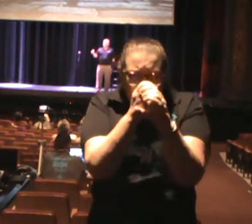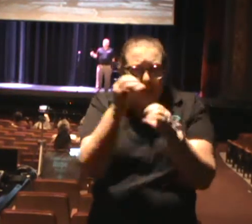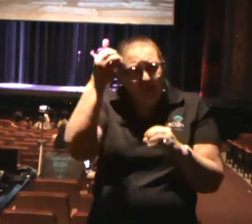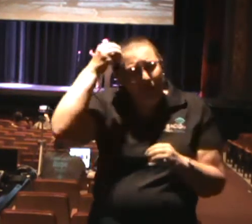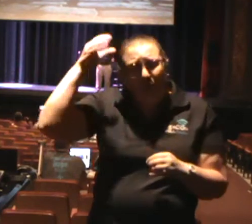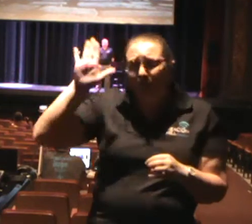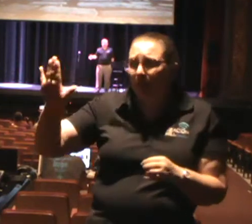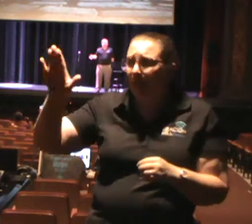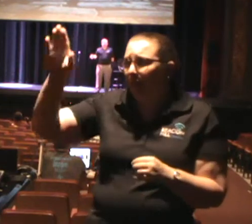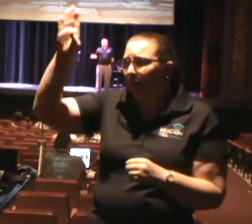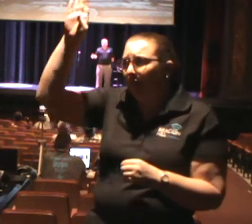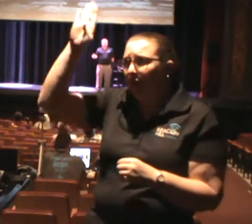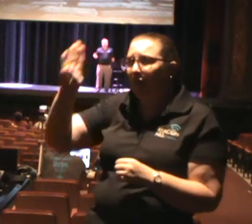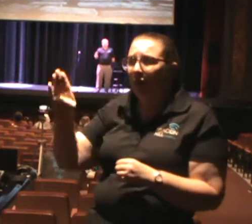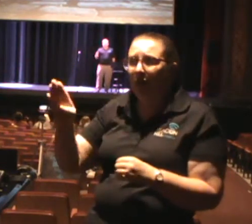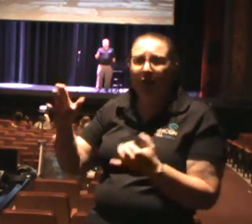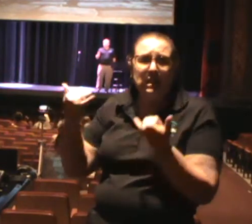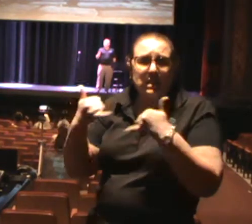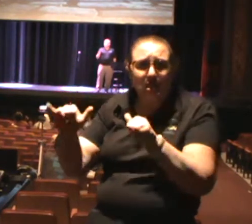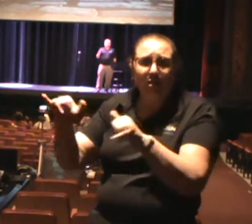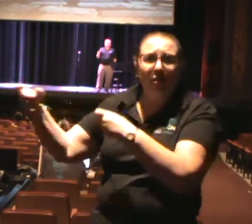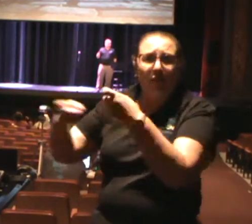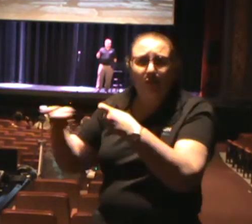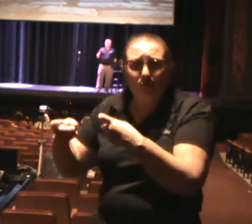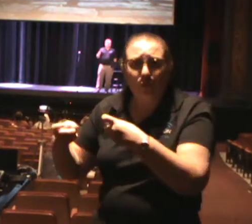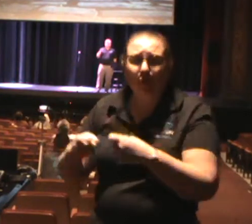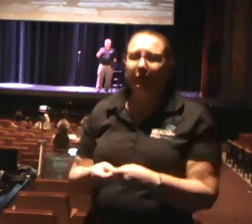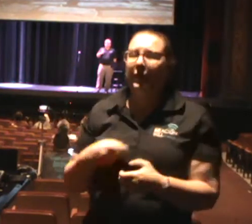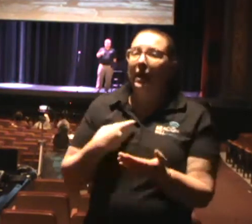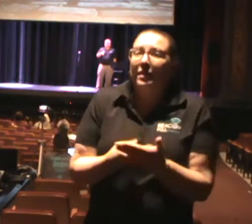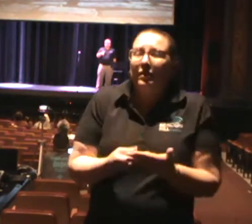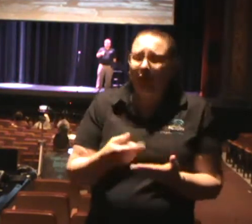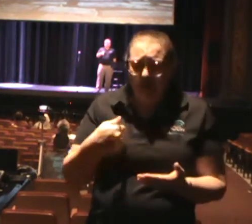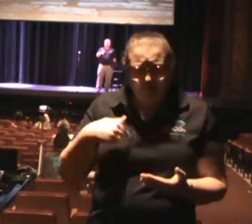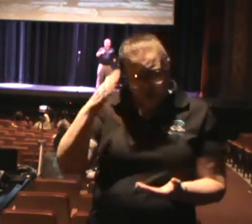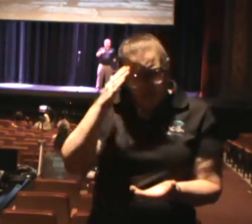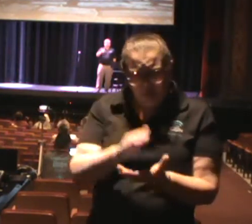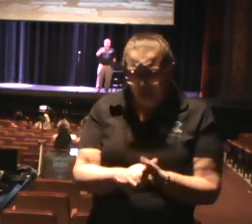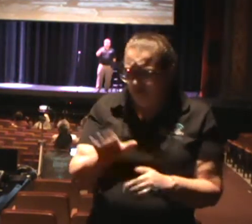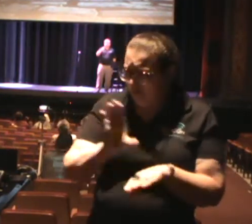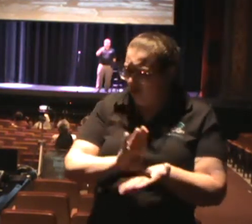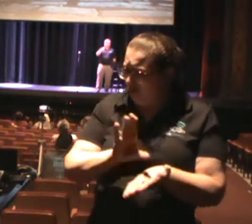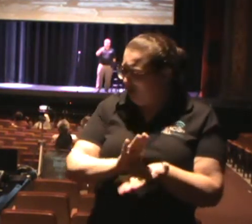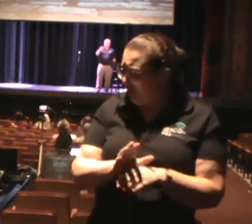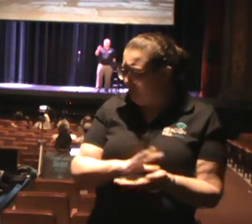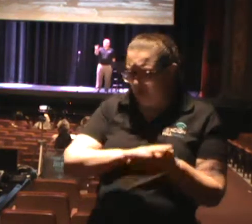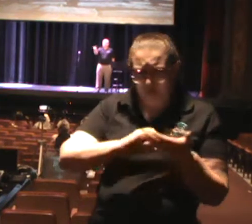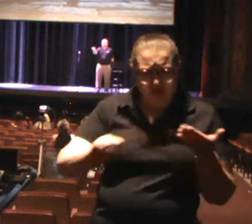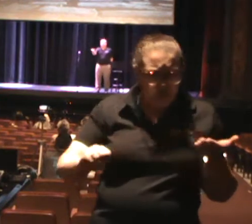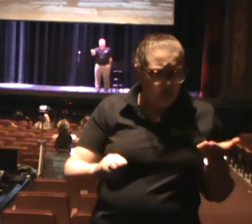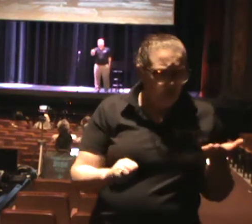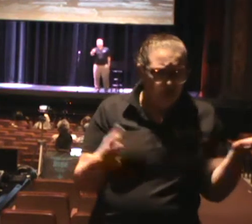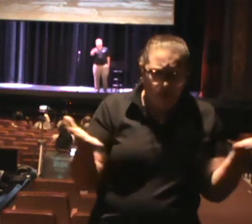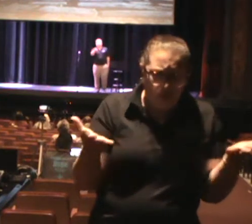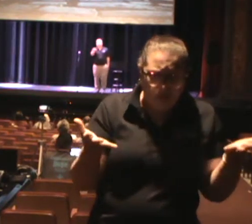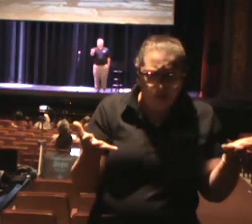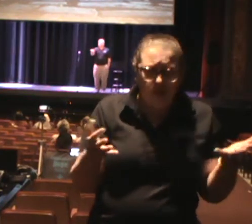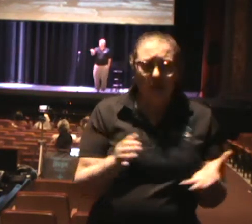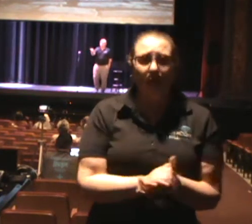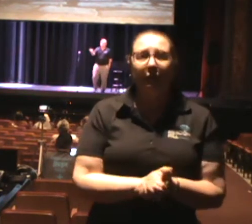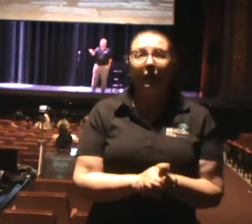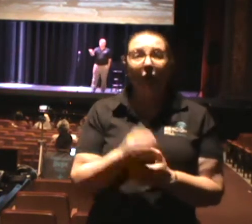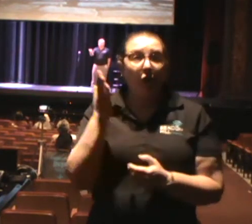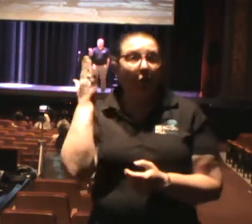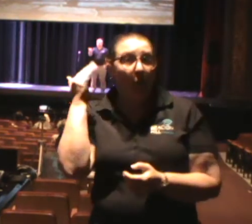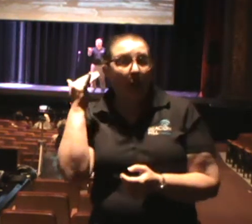God is still on the move. See, we can tend to think that the church has been decimated instead of, because you know what? You here in the